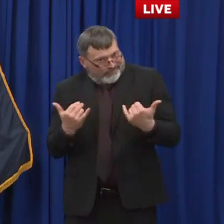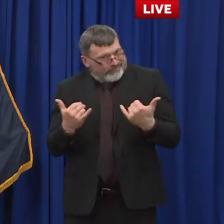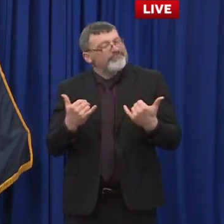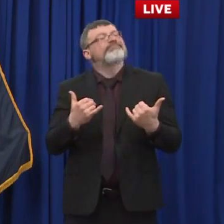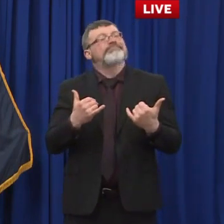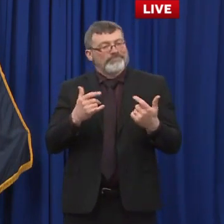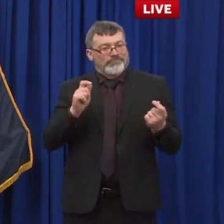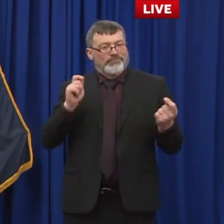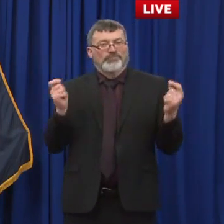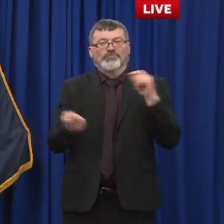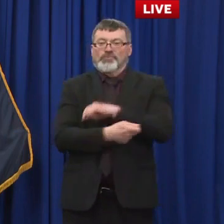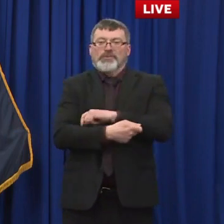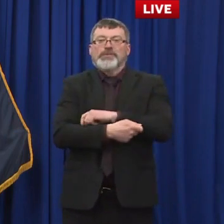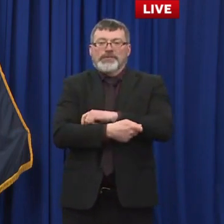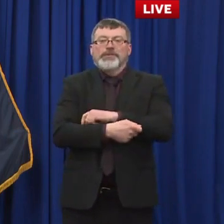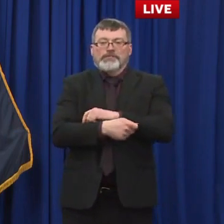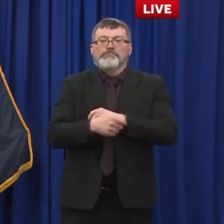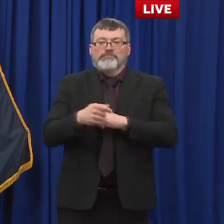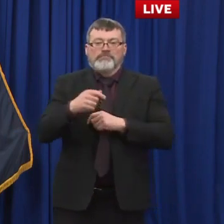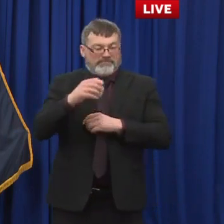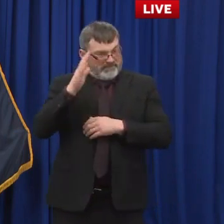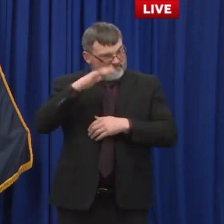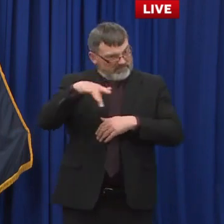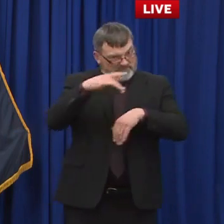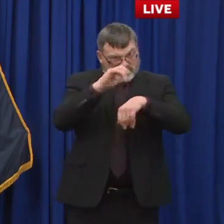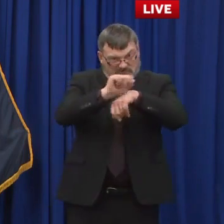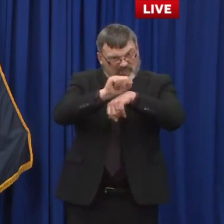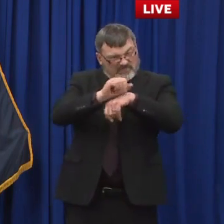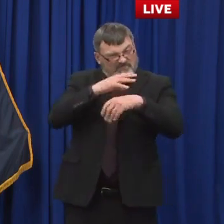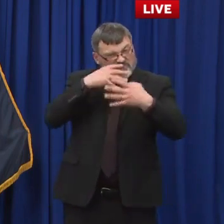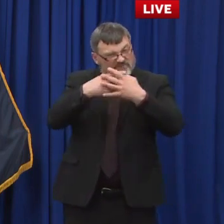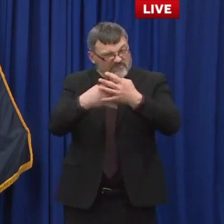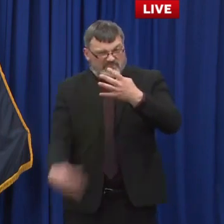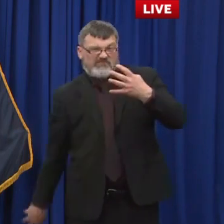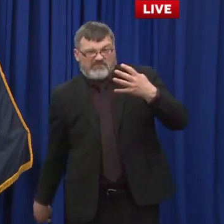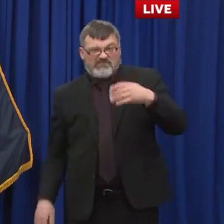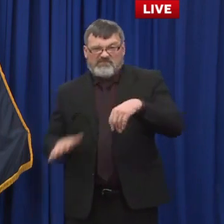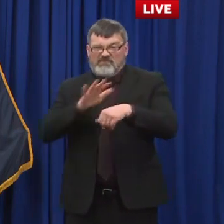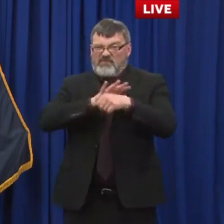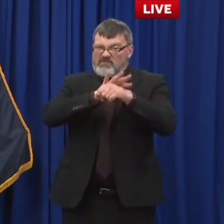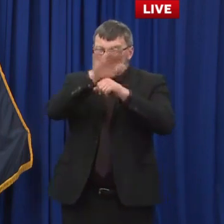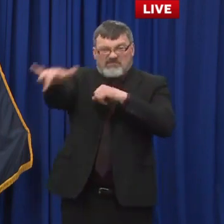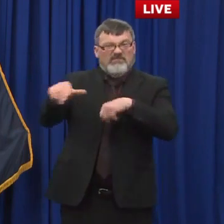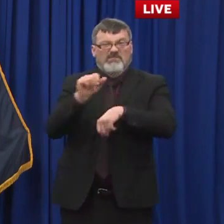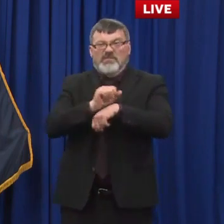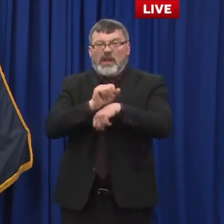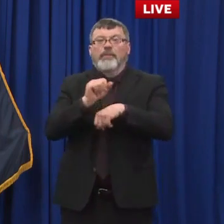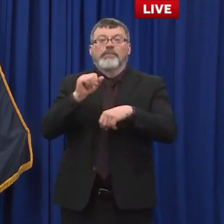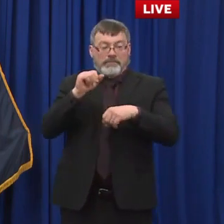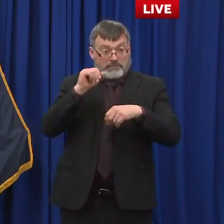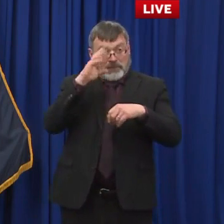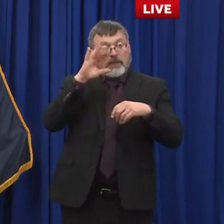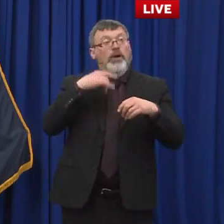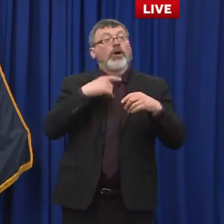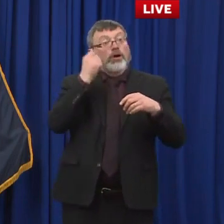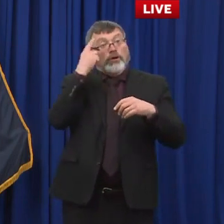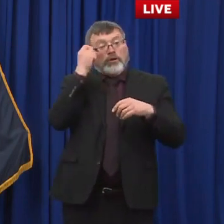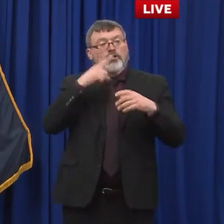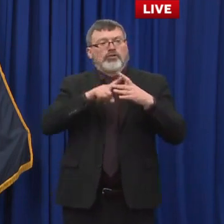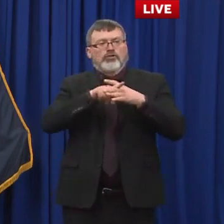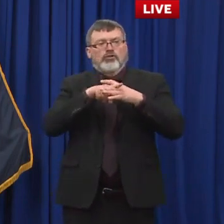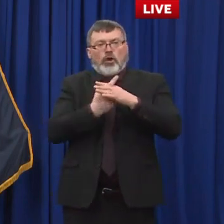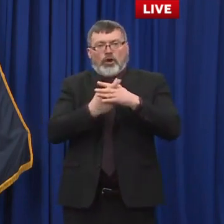response, we're announcing that over the next month, we will be reintroducing our work search requirement at New Hampshire Employment Security.